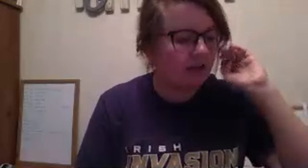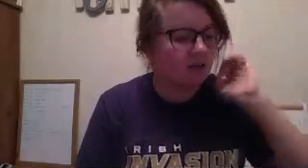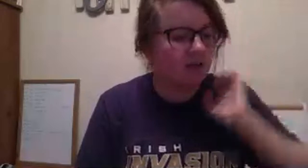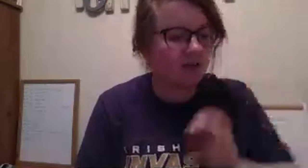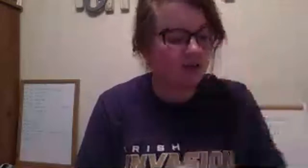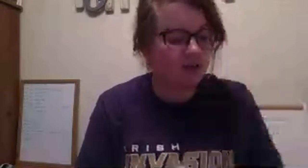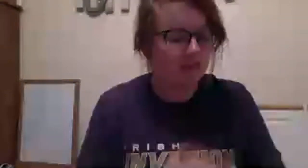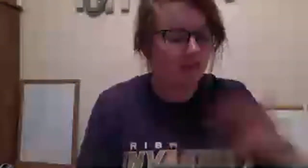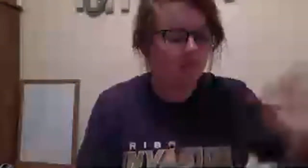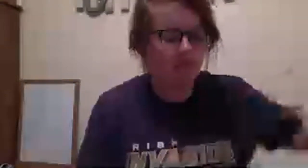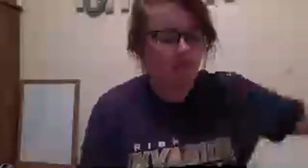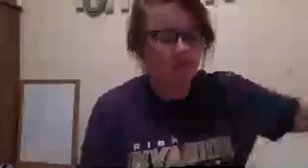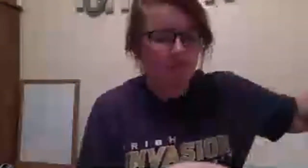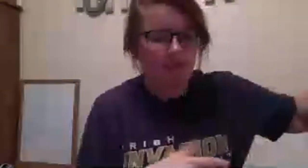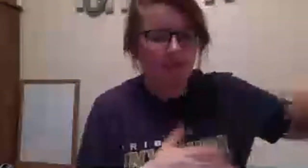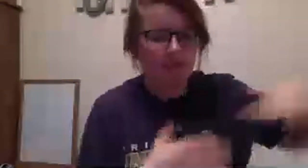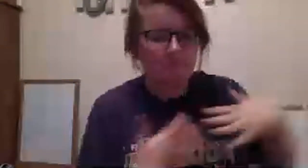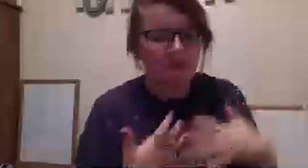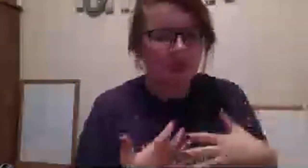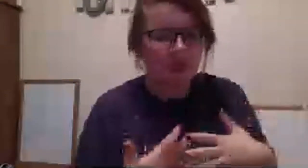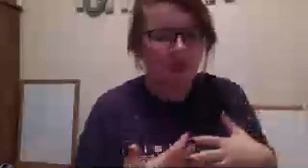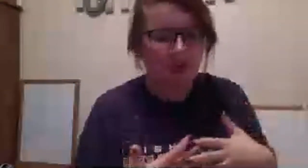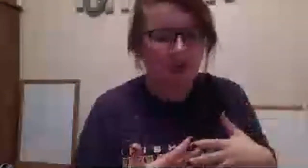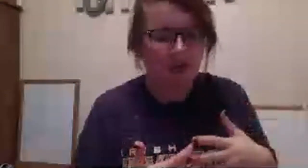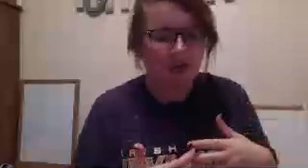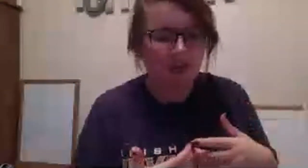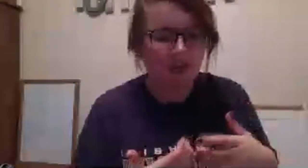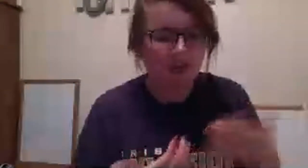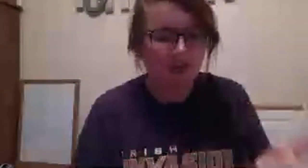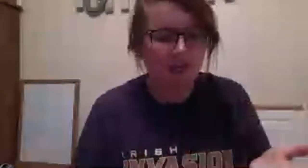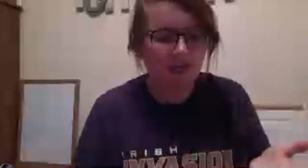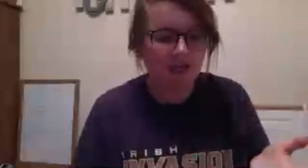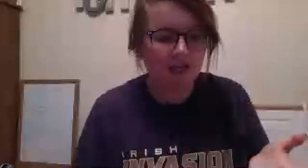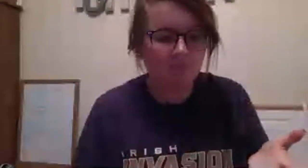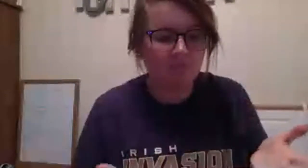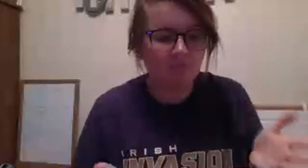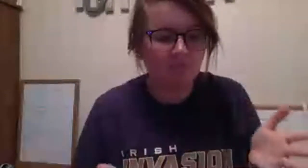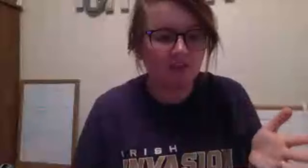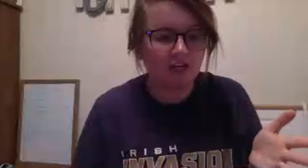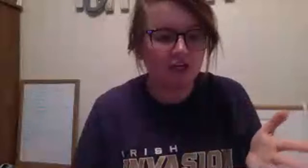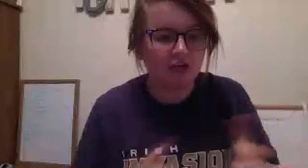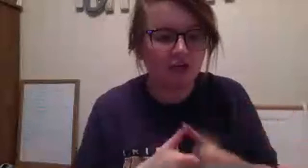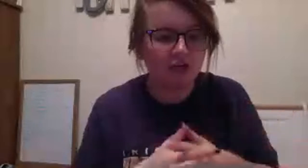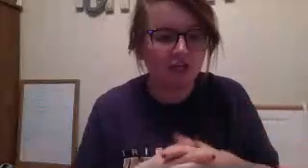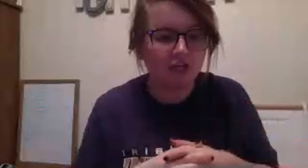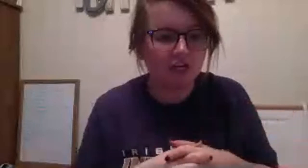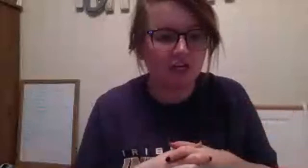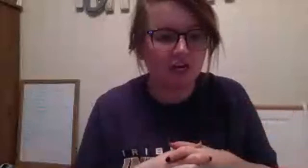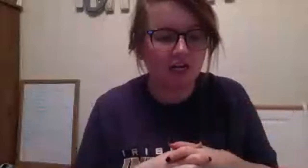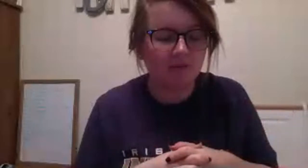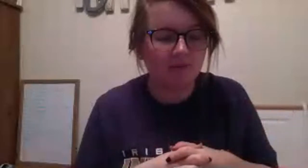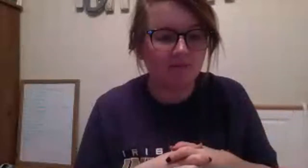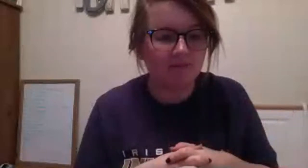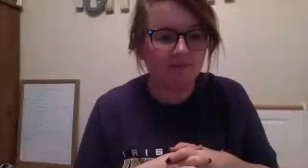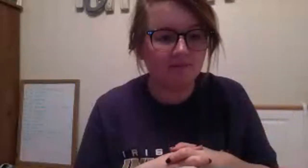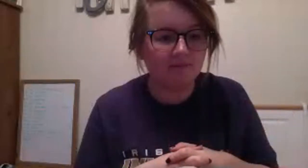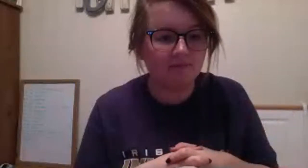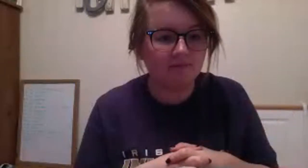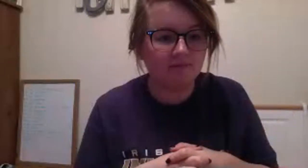he leaves for a little bit comes back and like they're no longer um rich